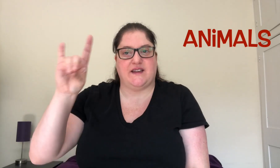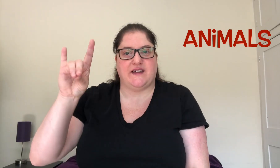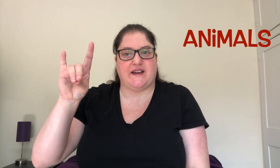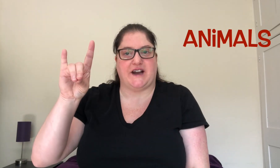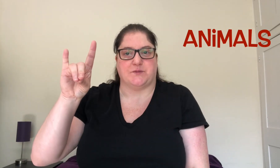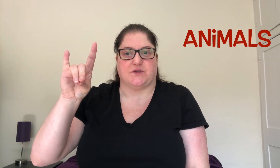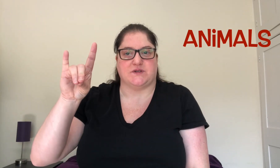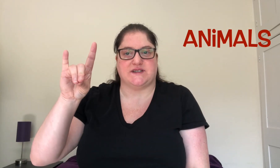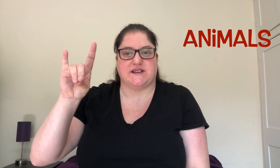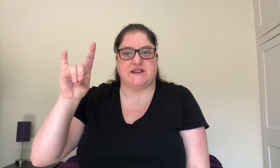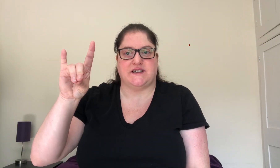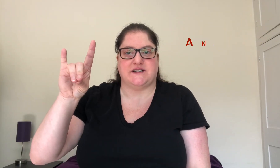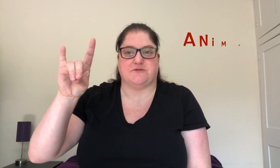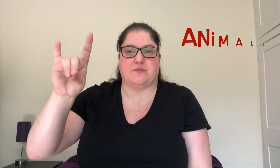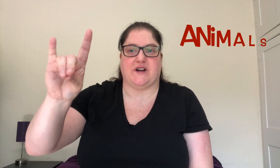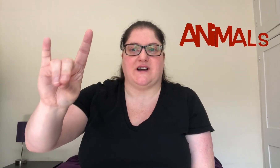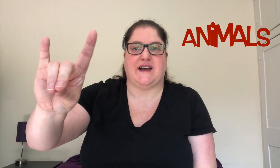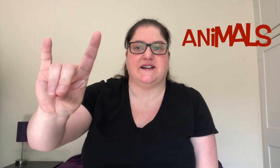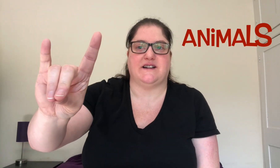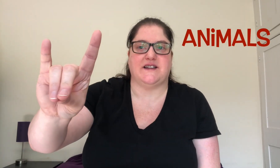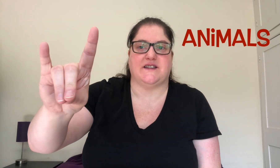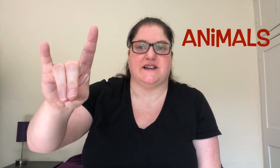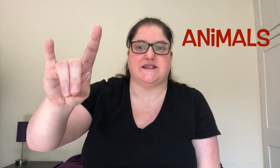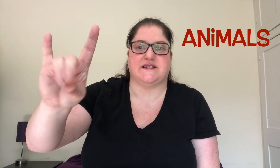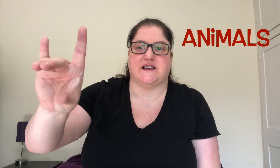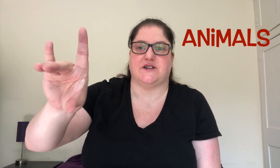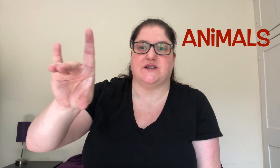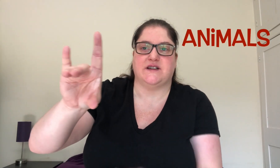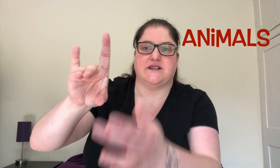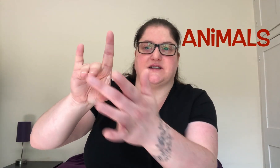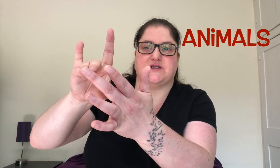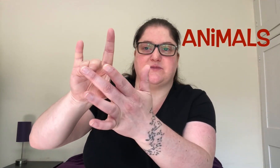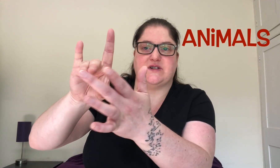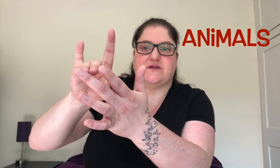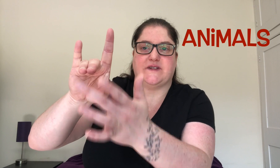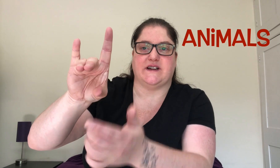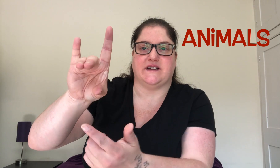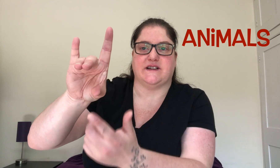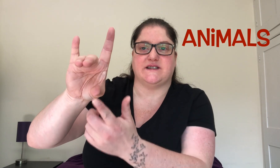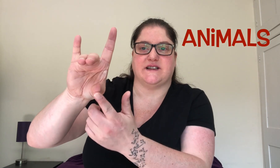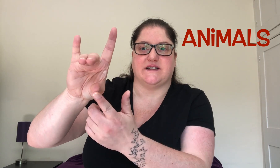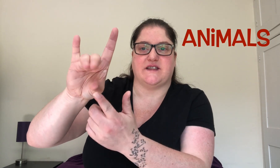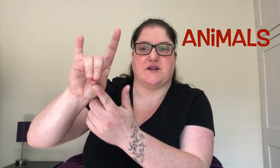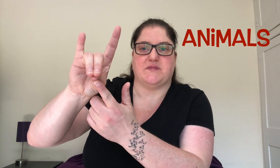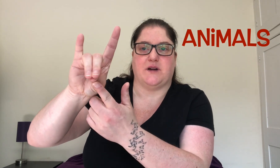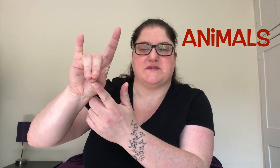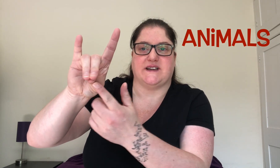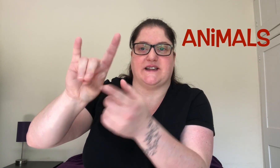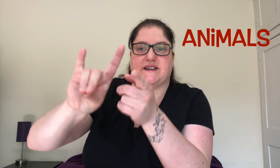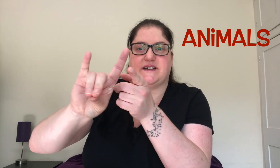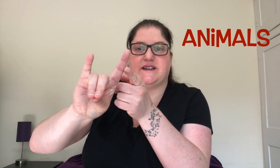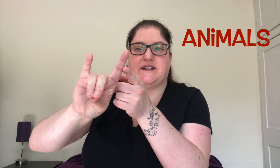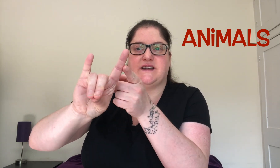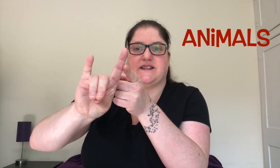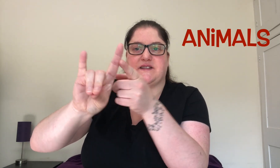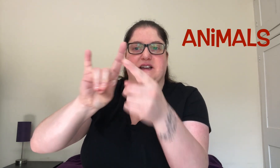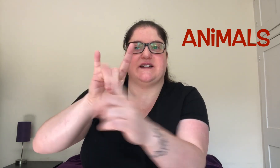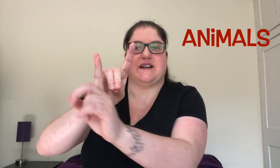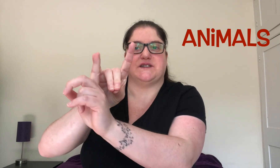Animals. So we'll bring our hand like this so the two middle fingers and the thumb come together then the index